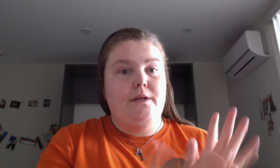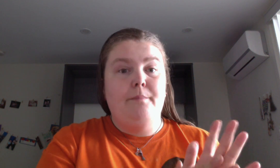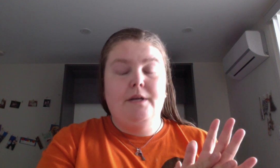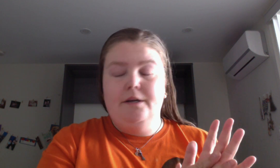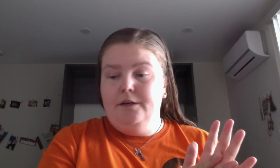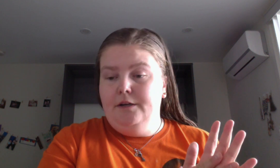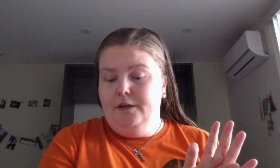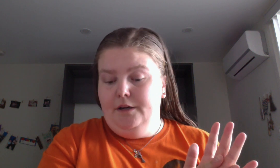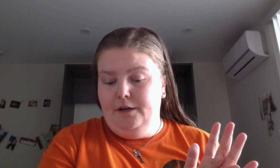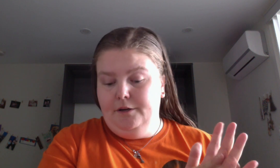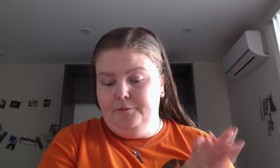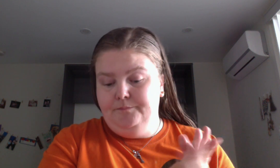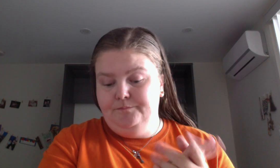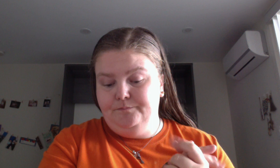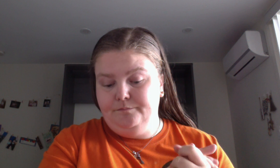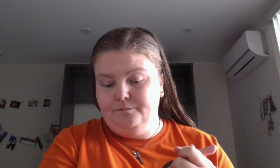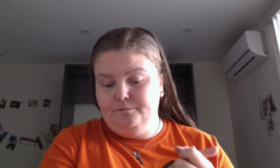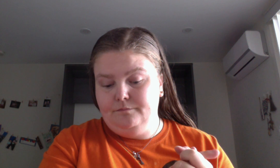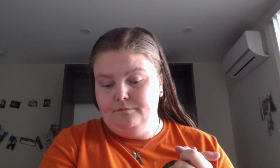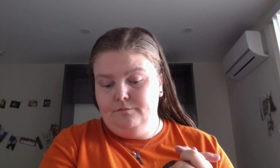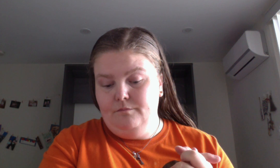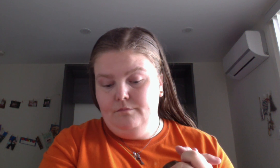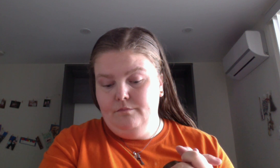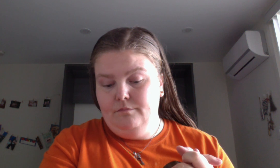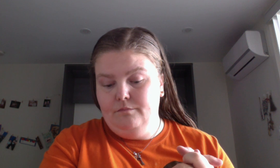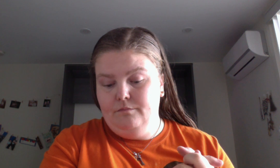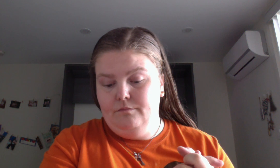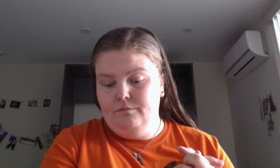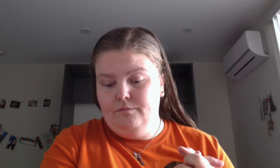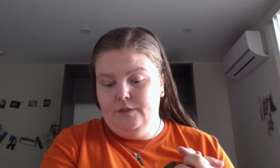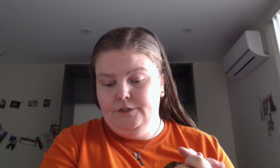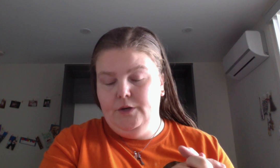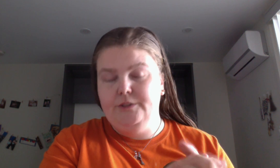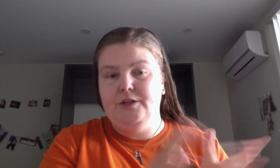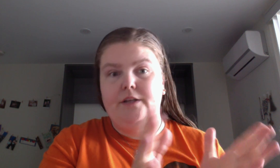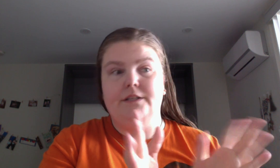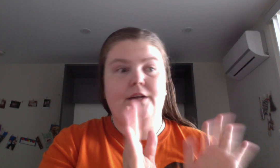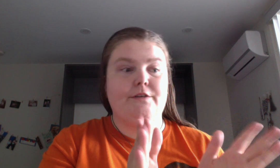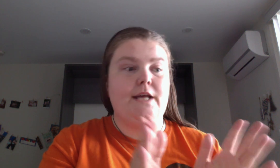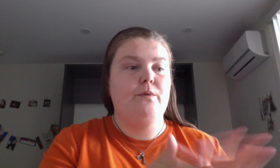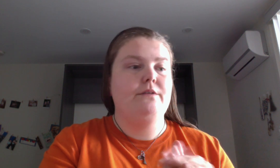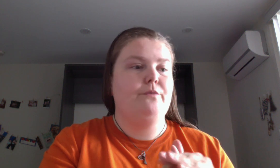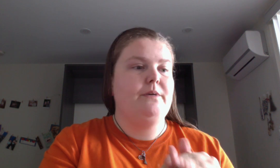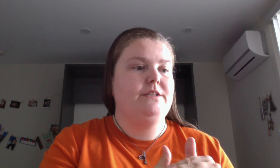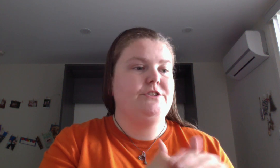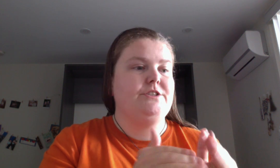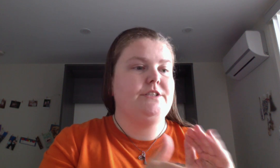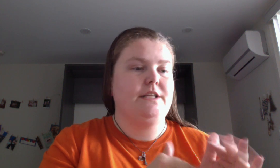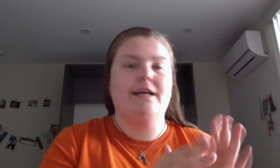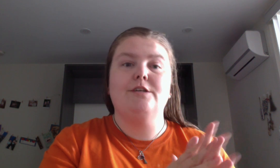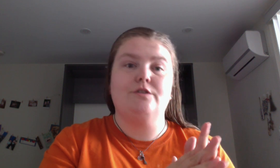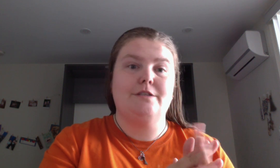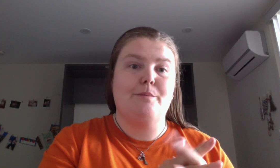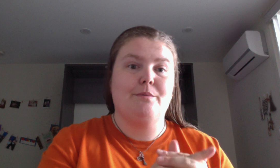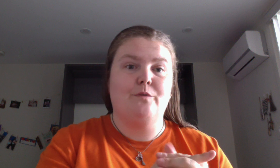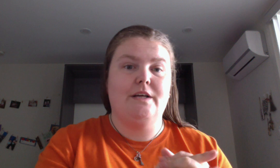up there so it's not an everyday one for me it's just the occasional type of one